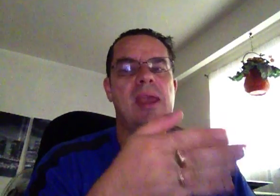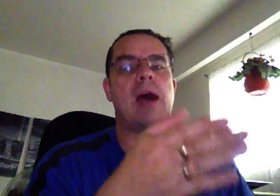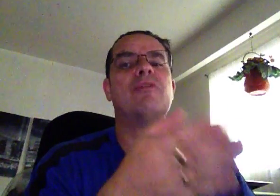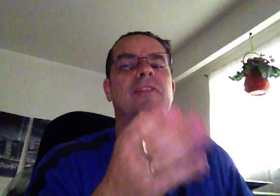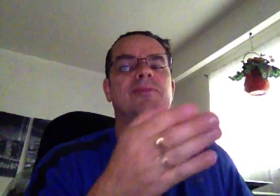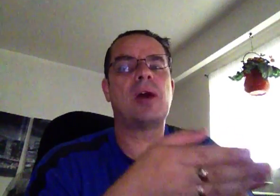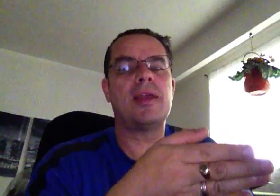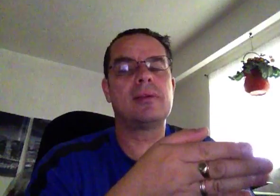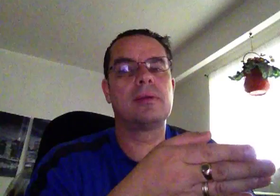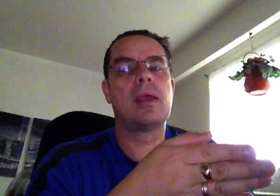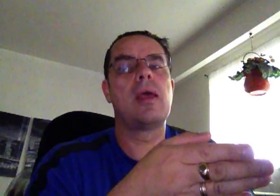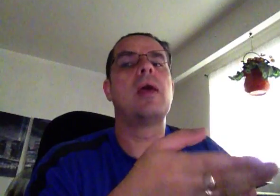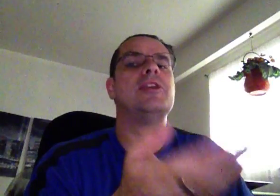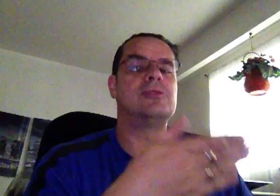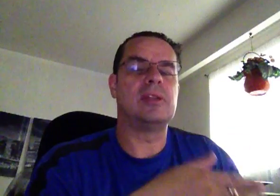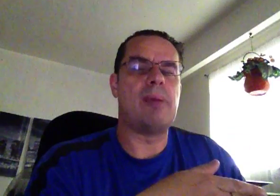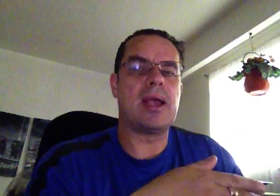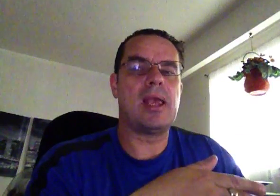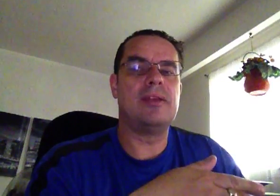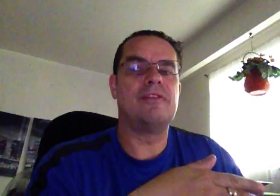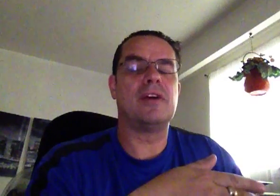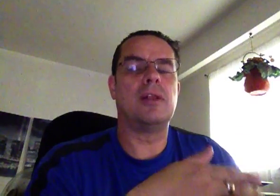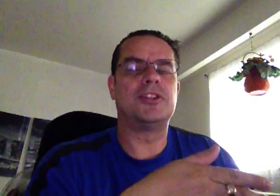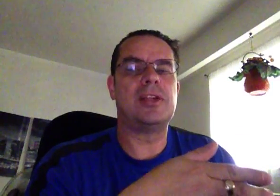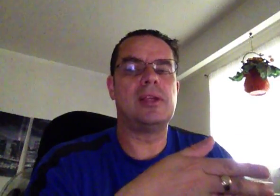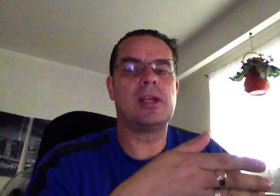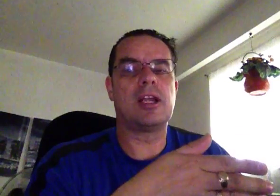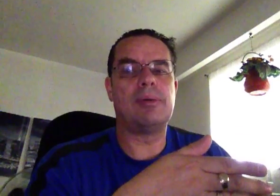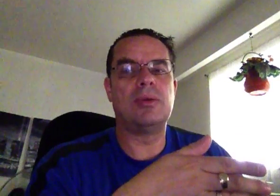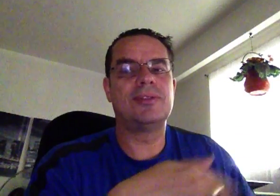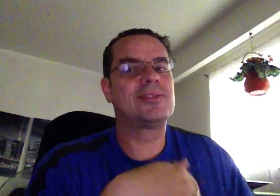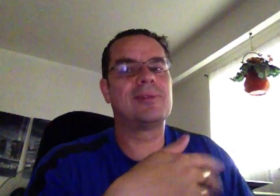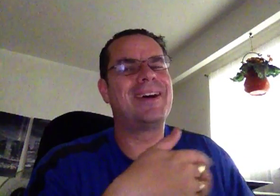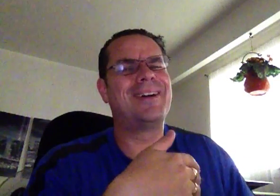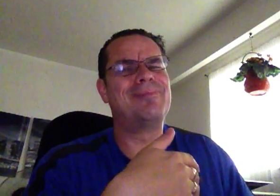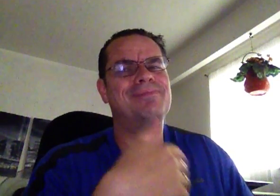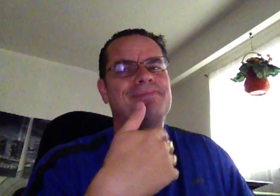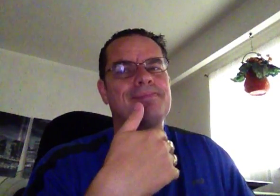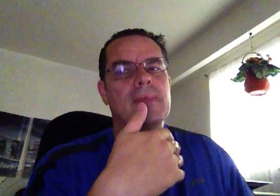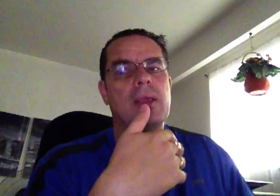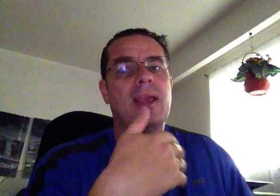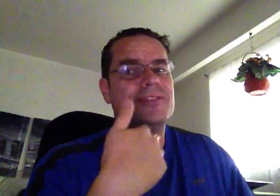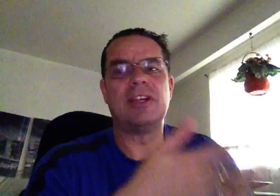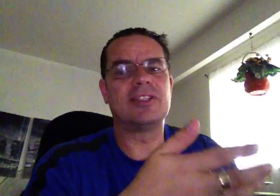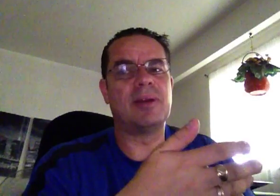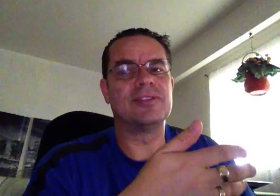paid out for this product, using the back end of all the TradeLink components. It's very expensive,